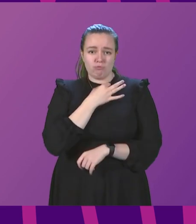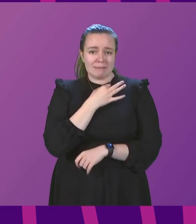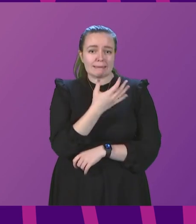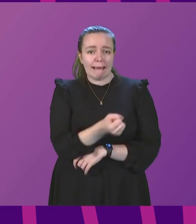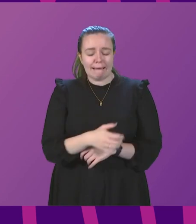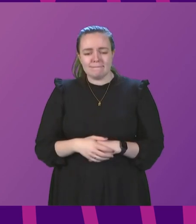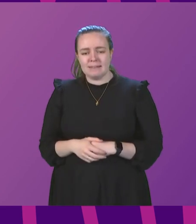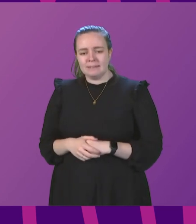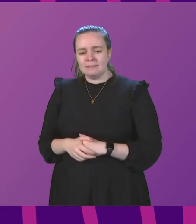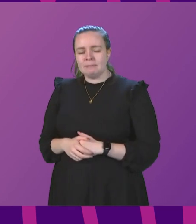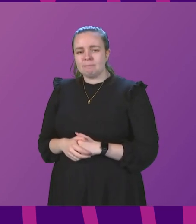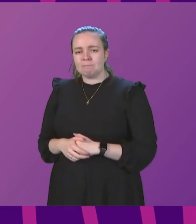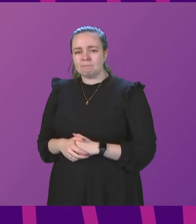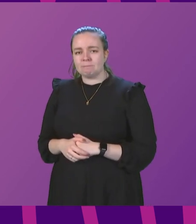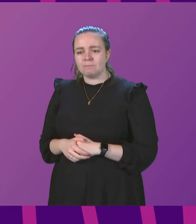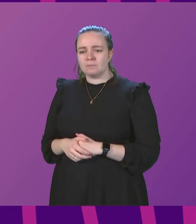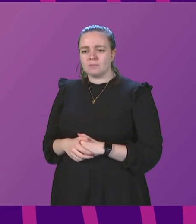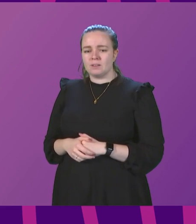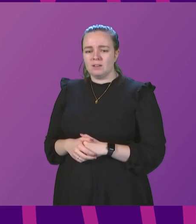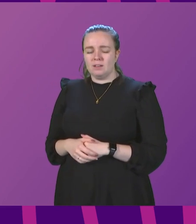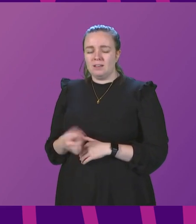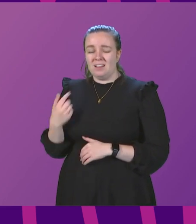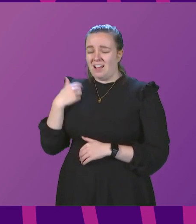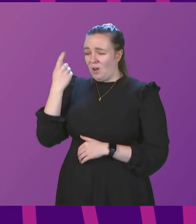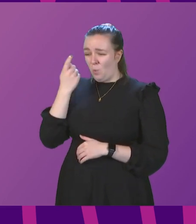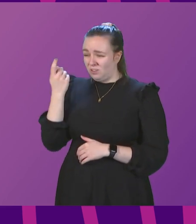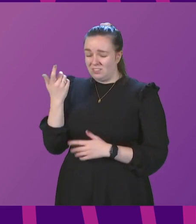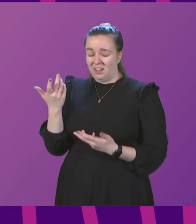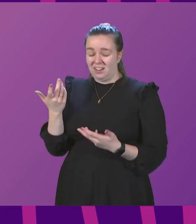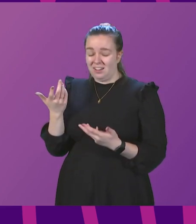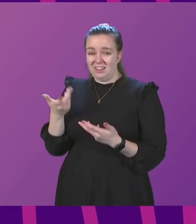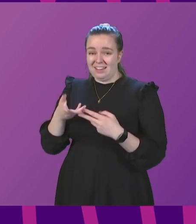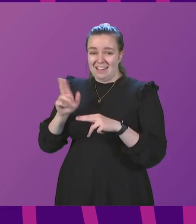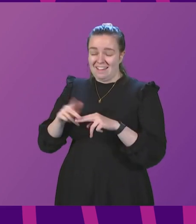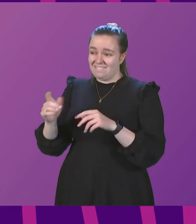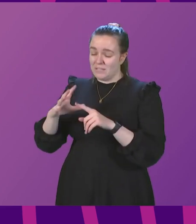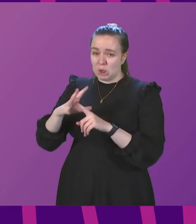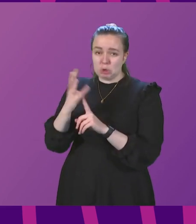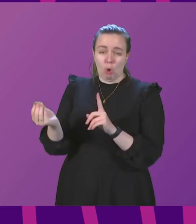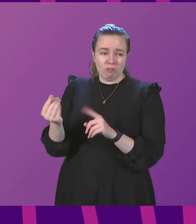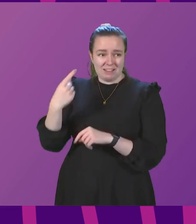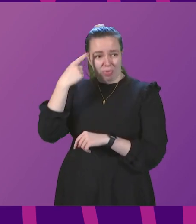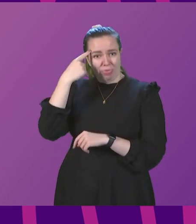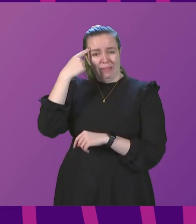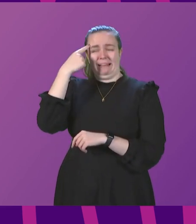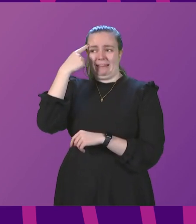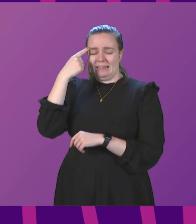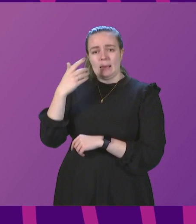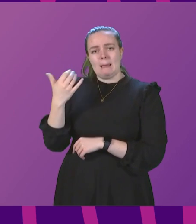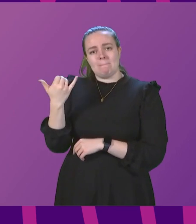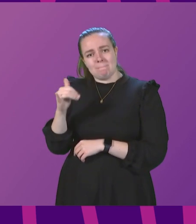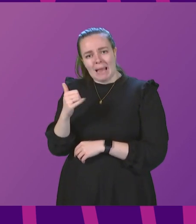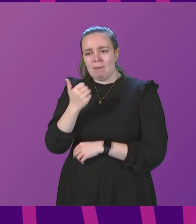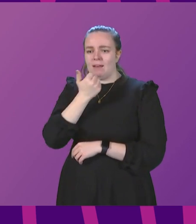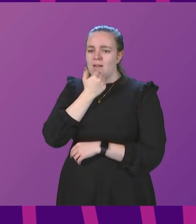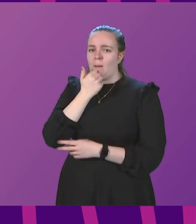I wonder if it ever crosses the mind of the Conservatives that perhaps cases